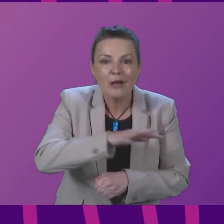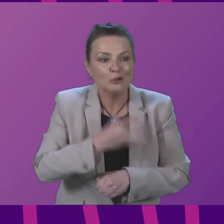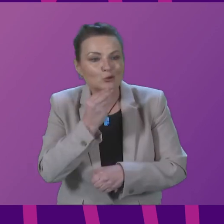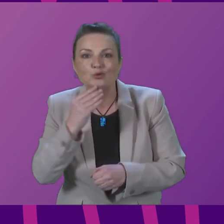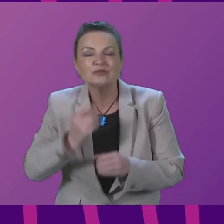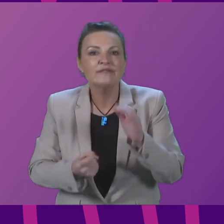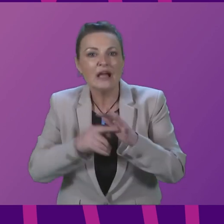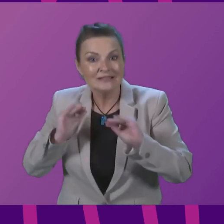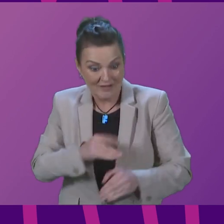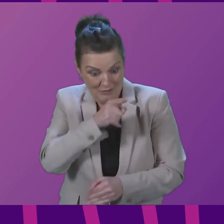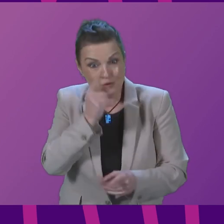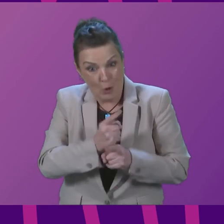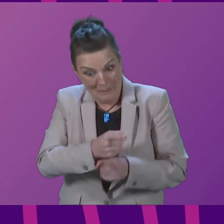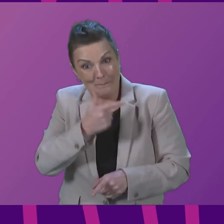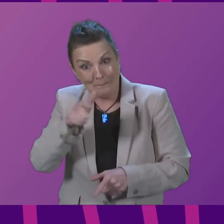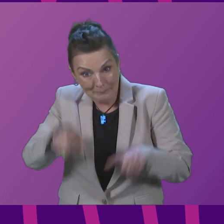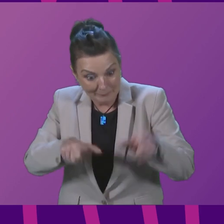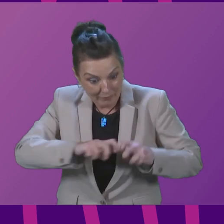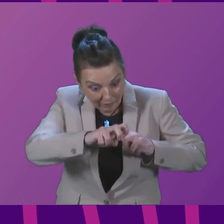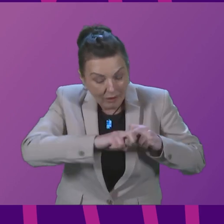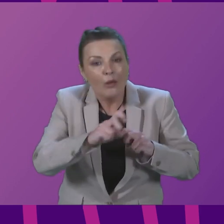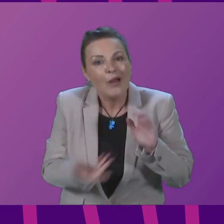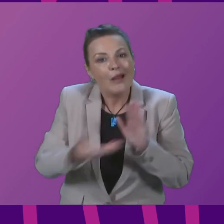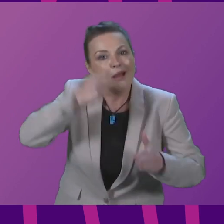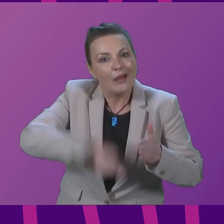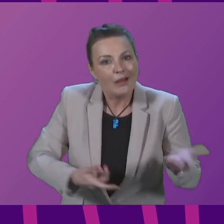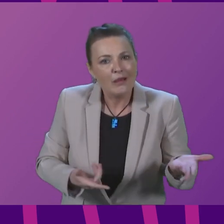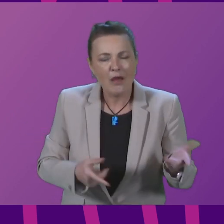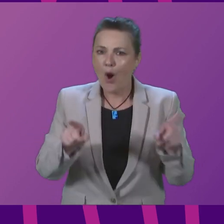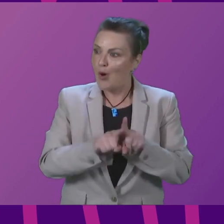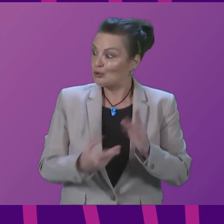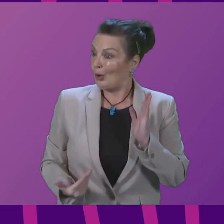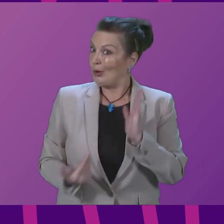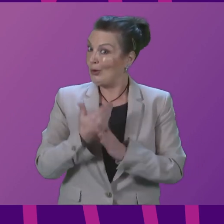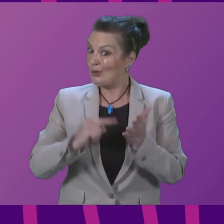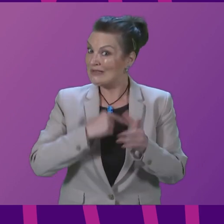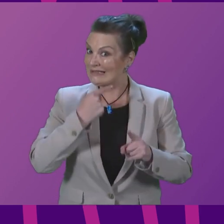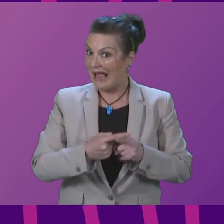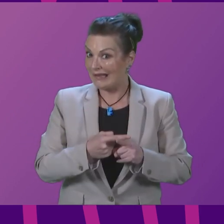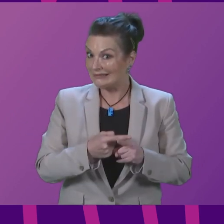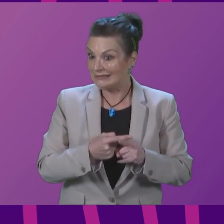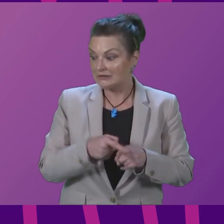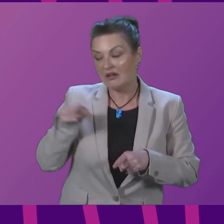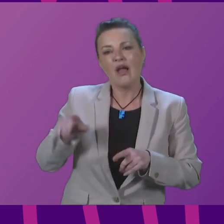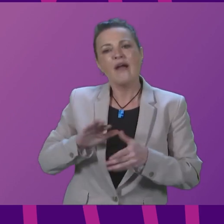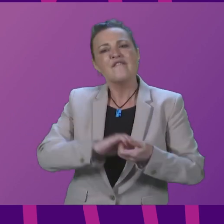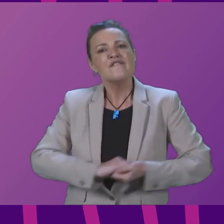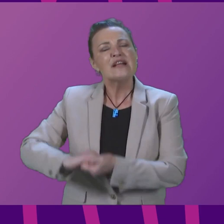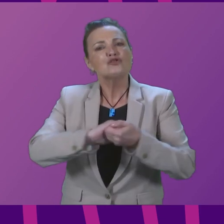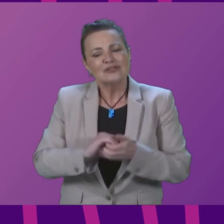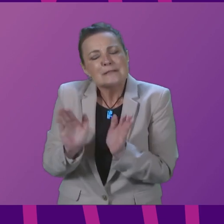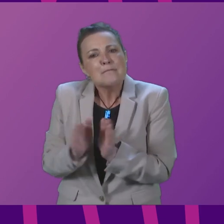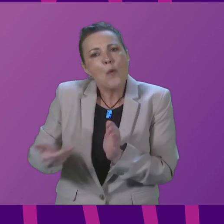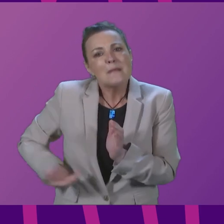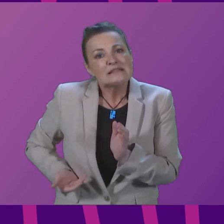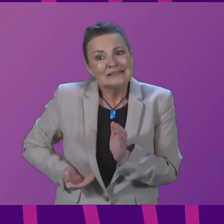vital services. And in response to the news of this commuter tax, the Federation of Small Businesses this morning urged